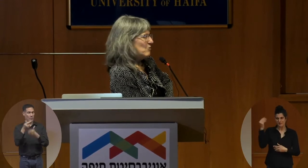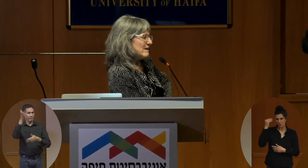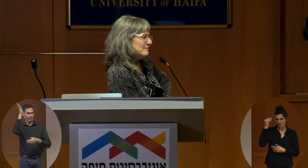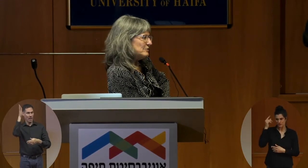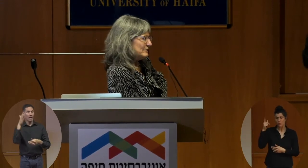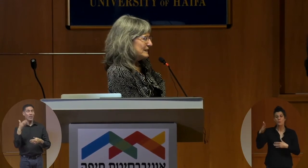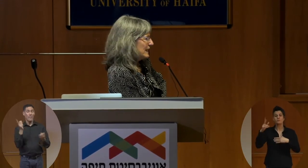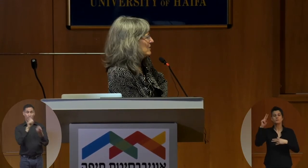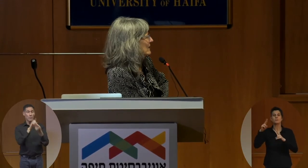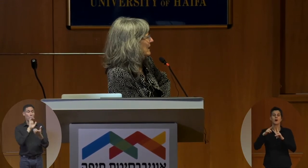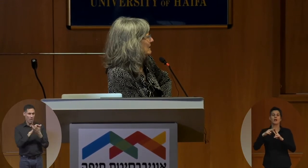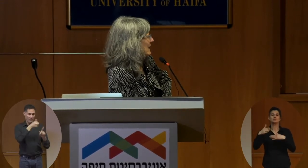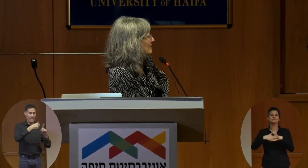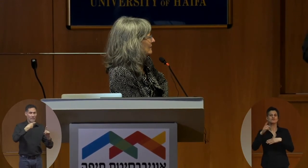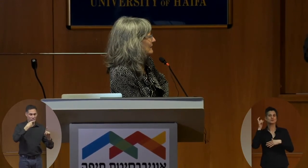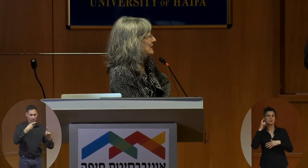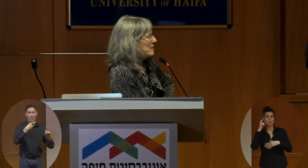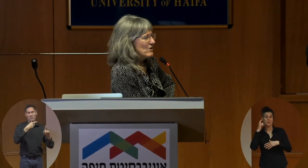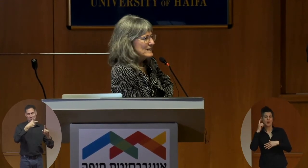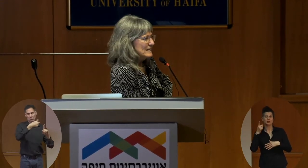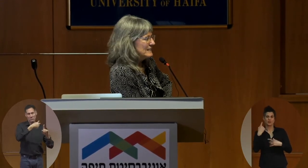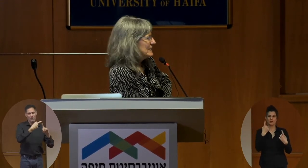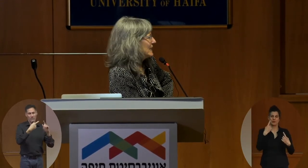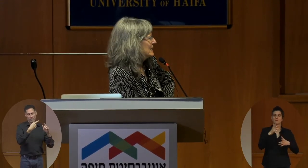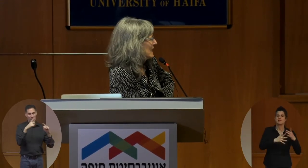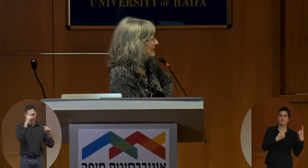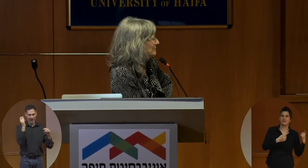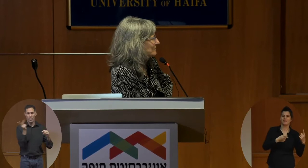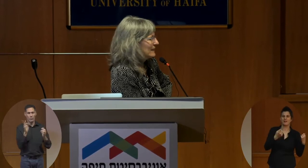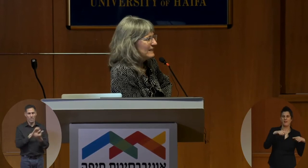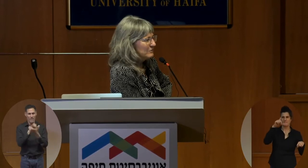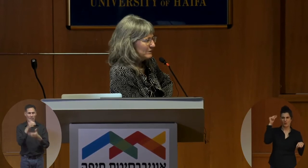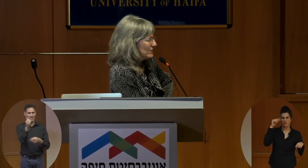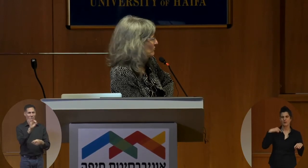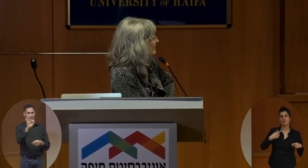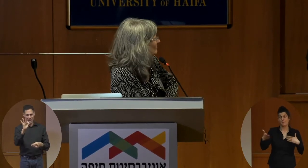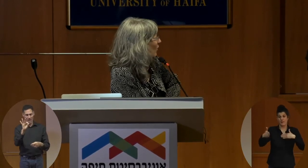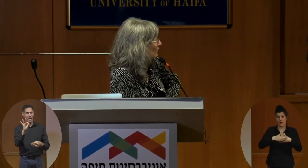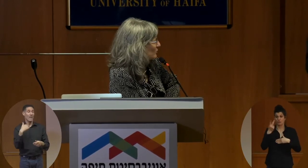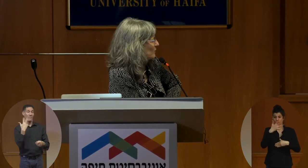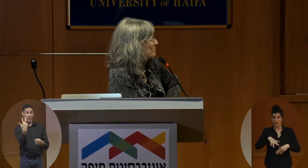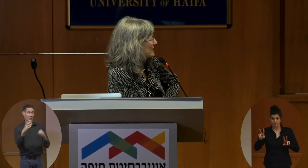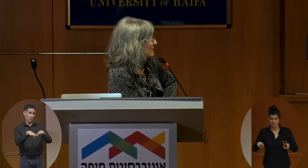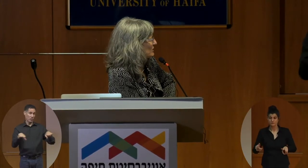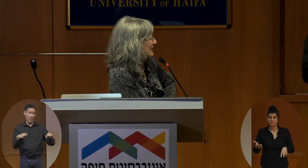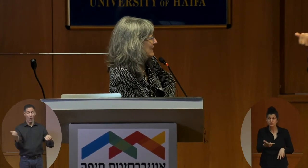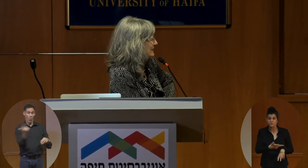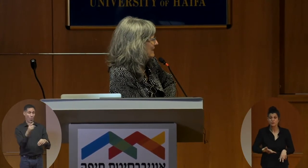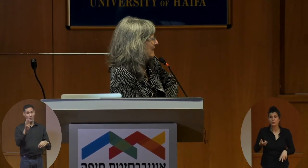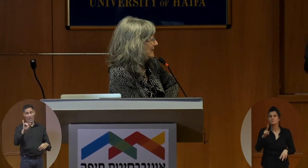wife, who's a signer at Gallaudet. They married in 1999 and have three children, all of whom are bilingual in ASL and